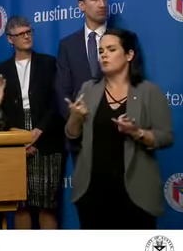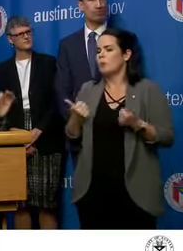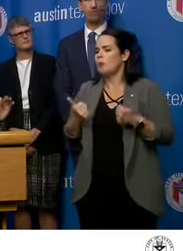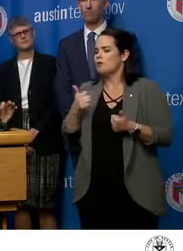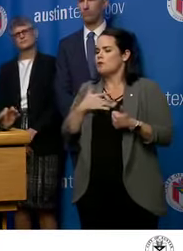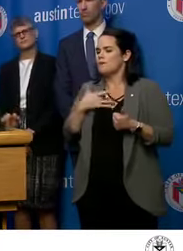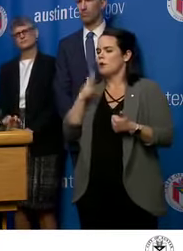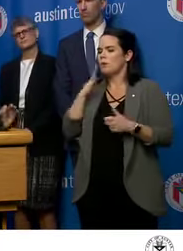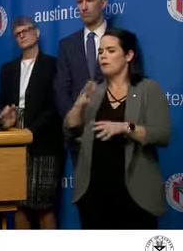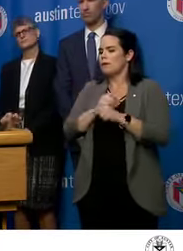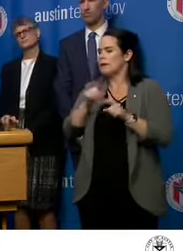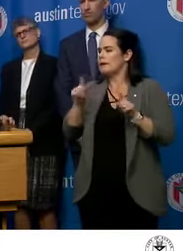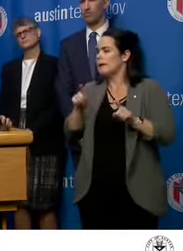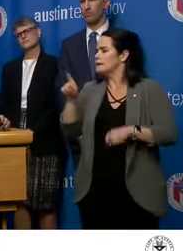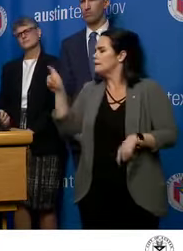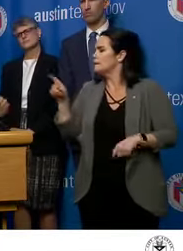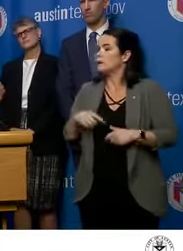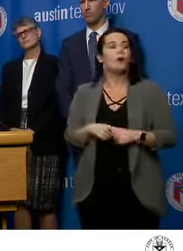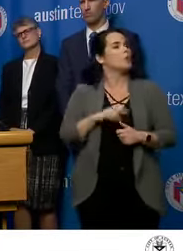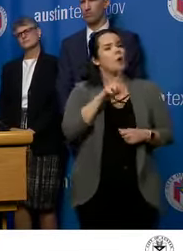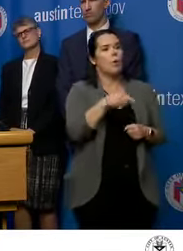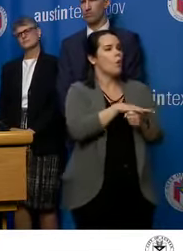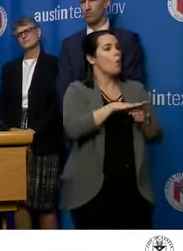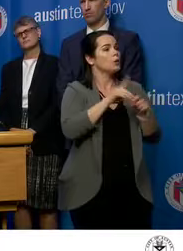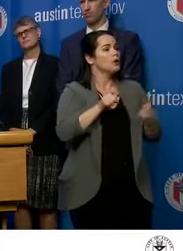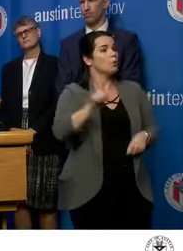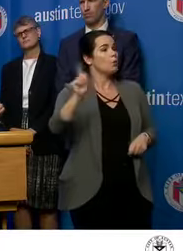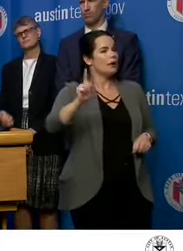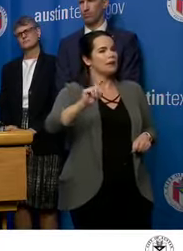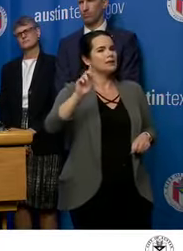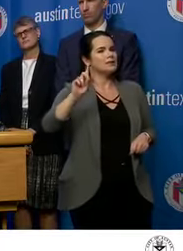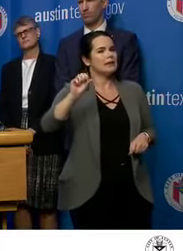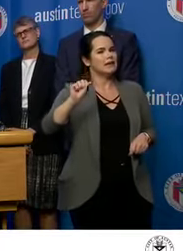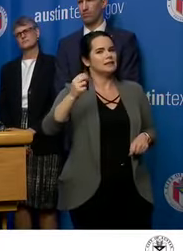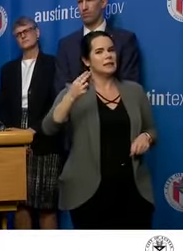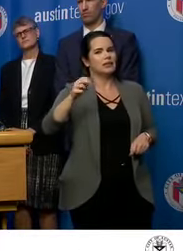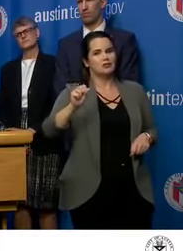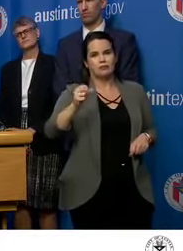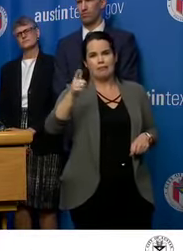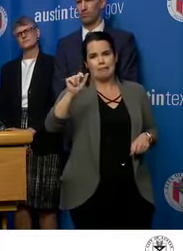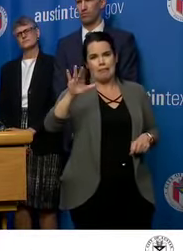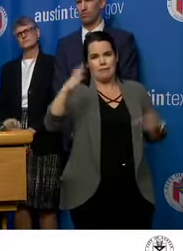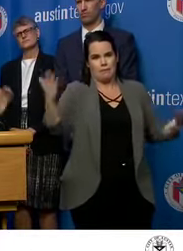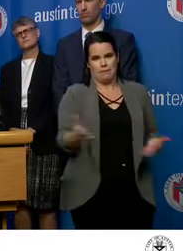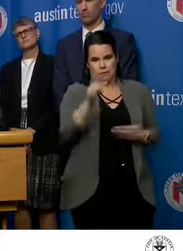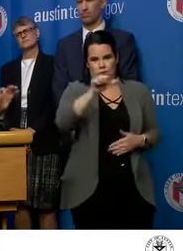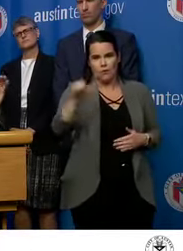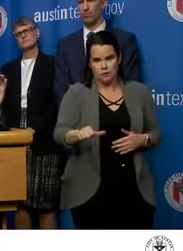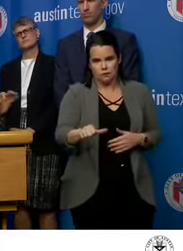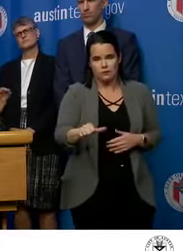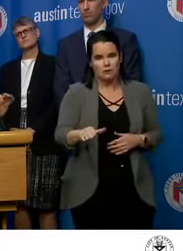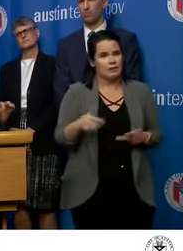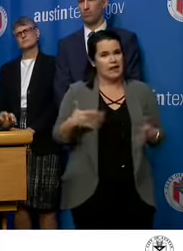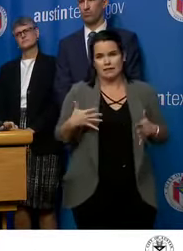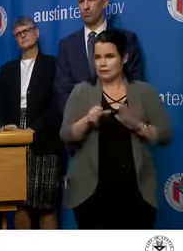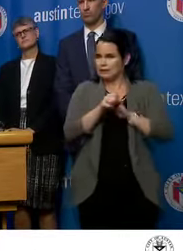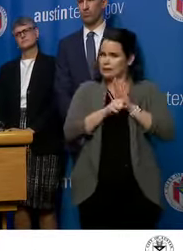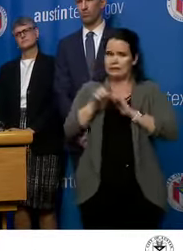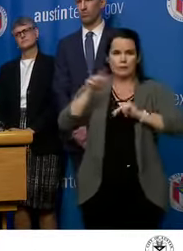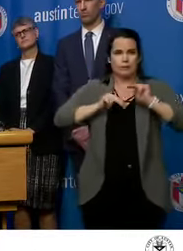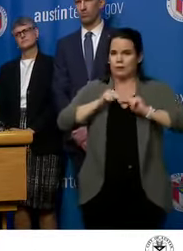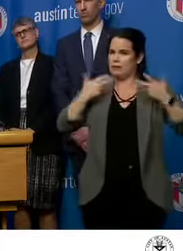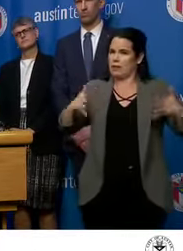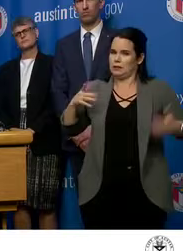The only local testing that will be available is at the, uh, DSHS lab here in Austin. Uh, that will be only at the state facility.